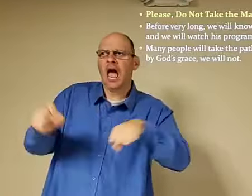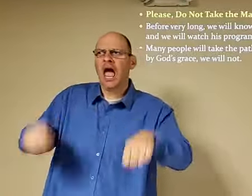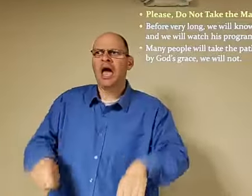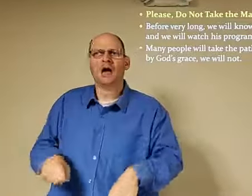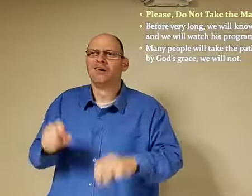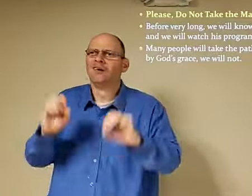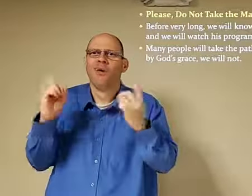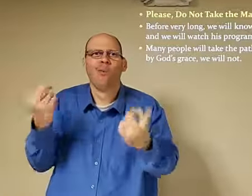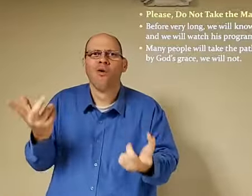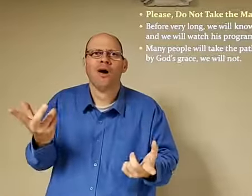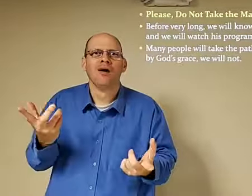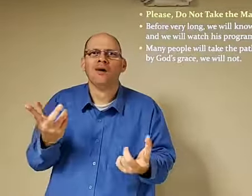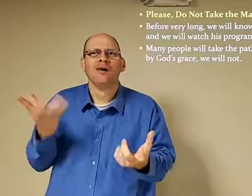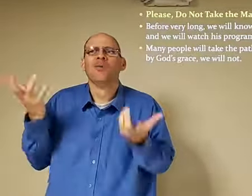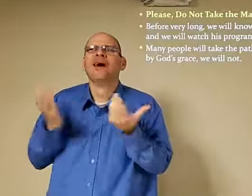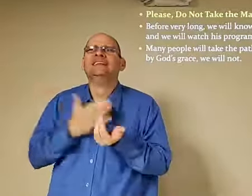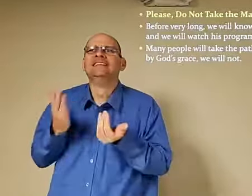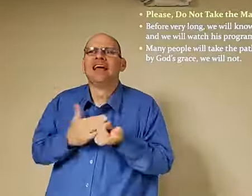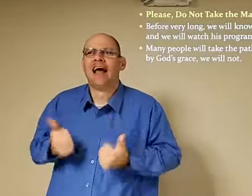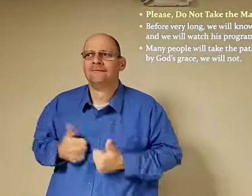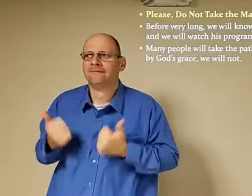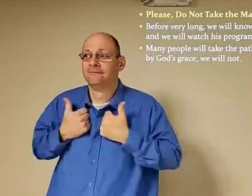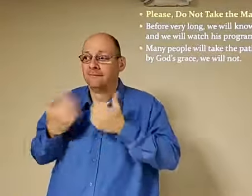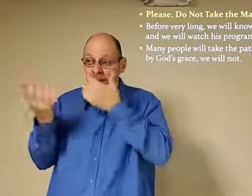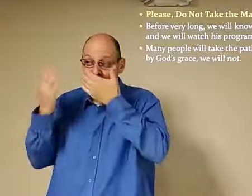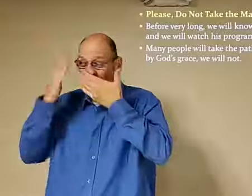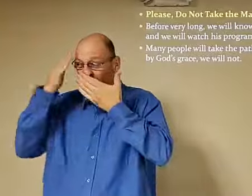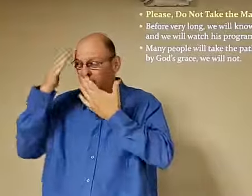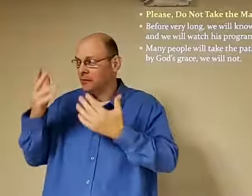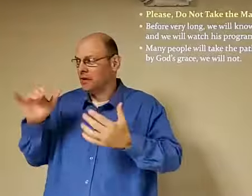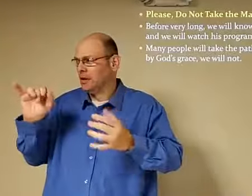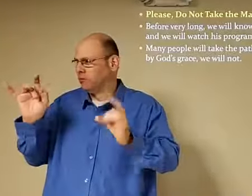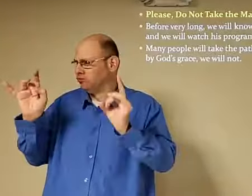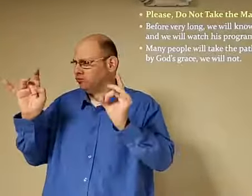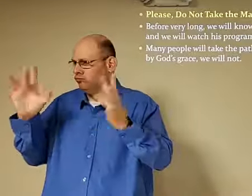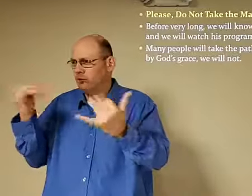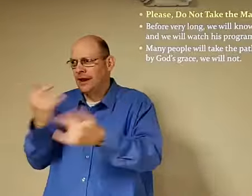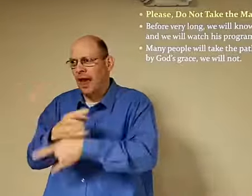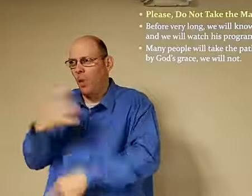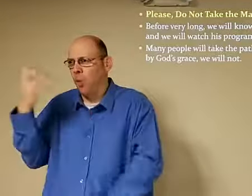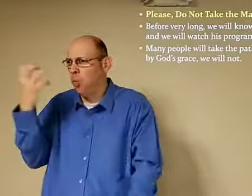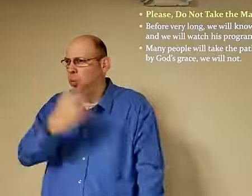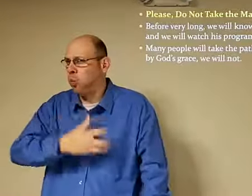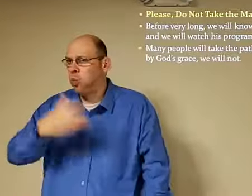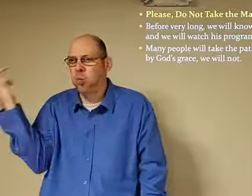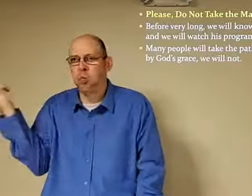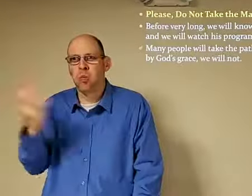there's no tolerance you know it's just easy or nothing